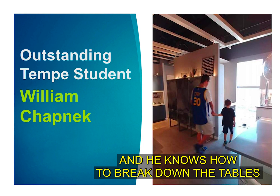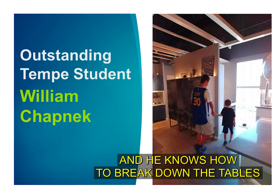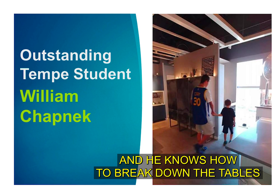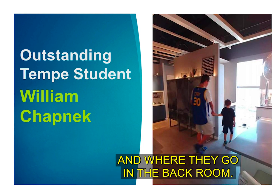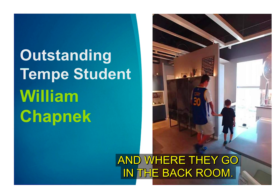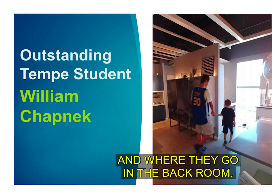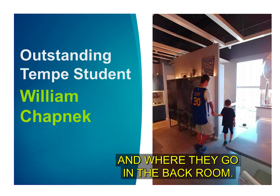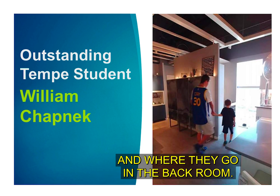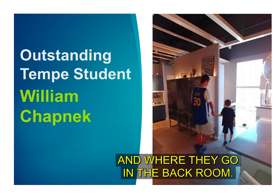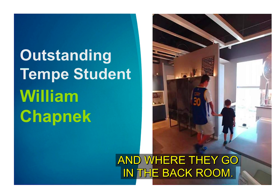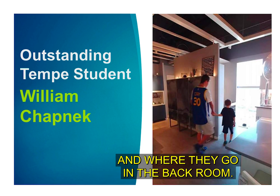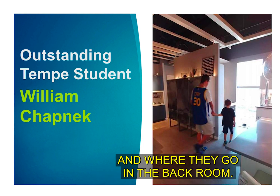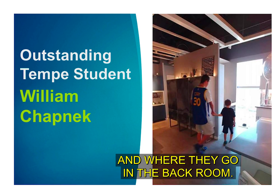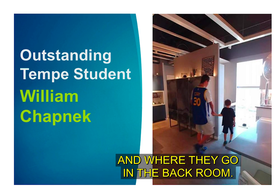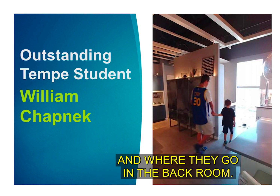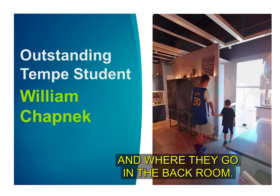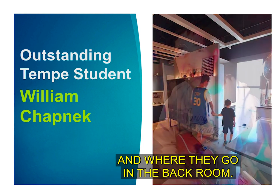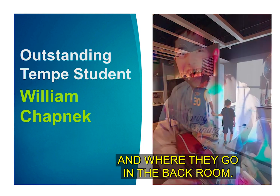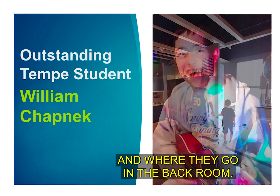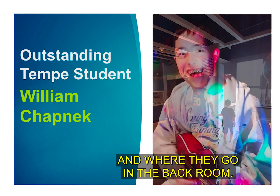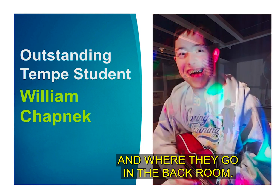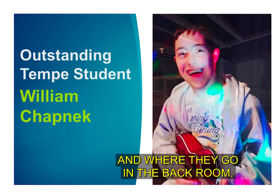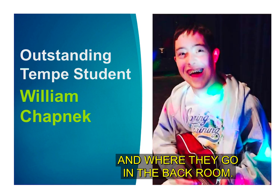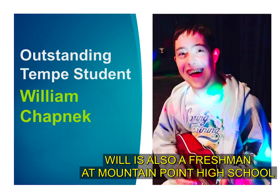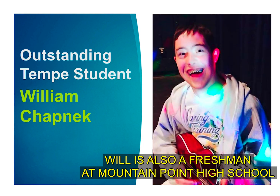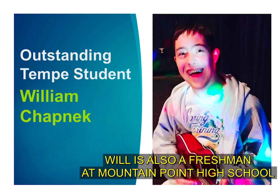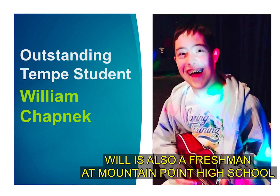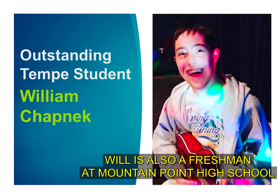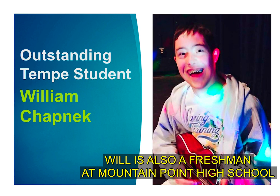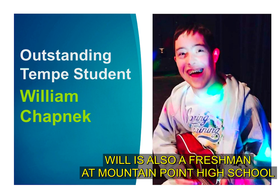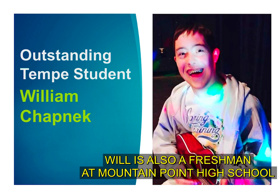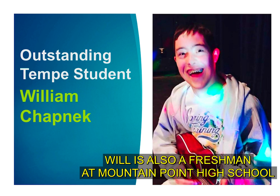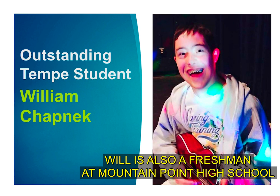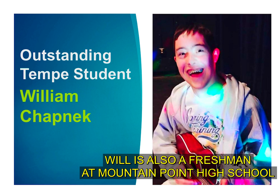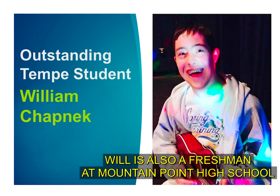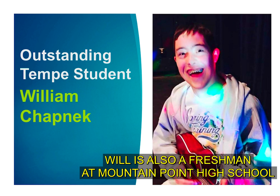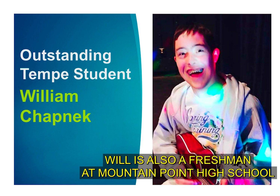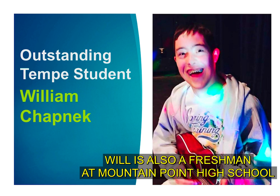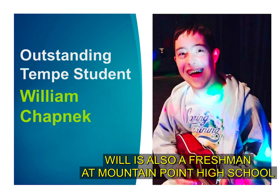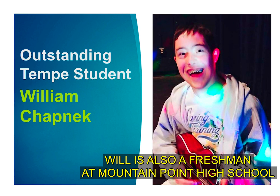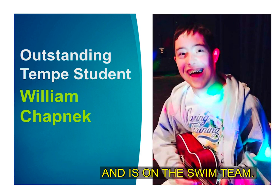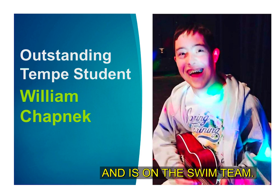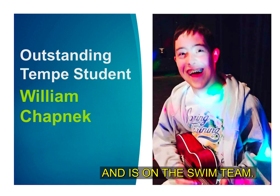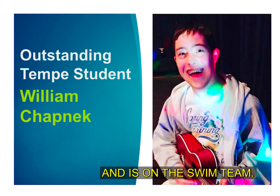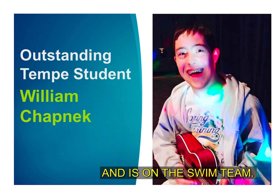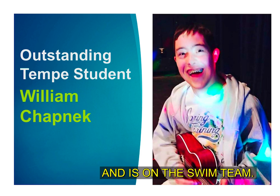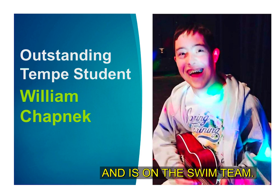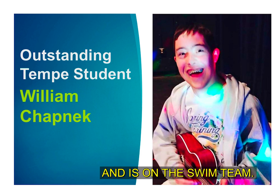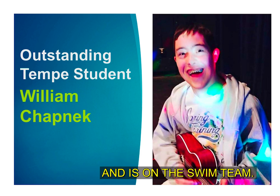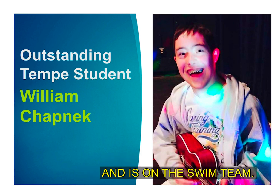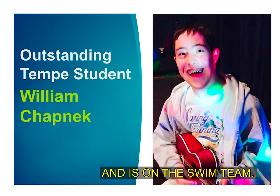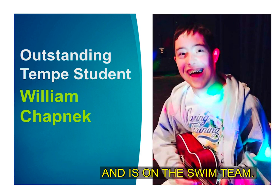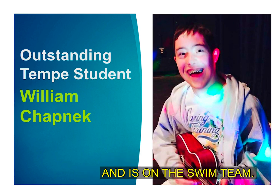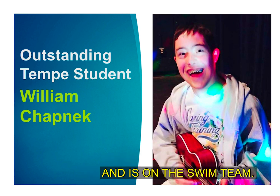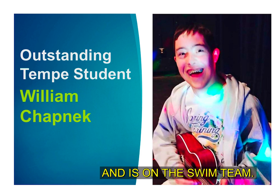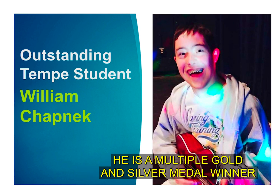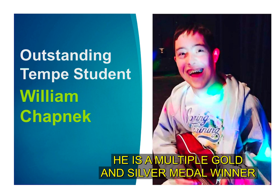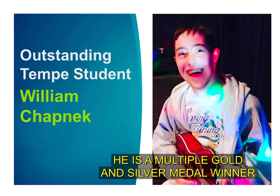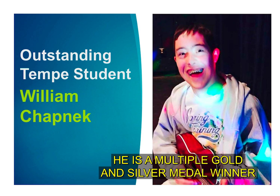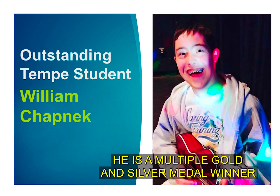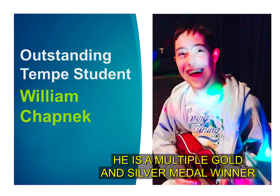the tables and where they go in the back room will is also a freshman at mountain point high school and is on the swim team